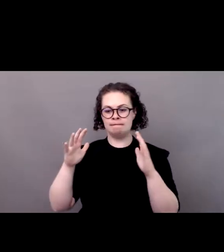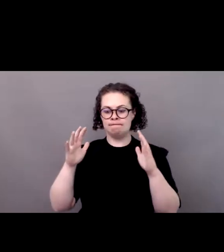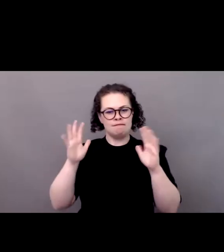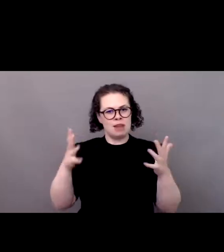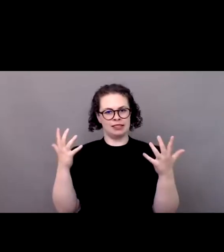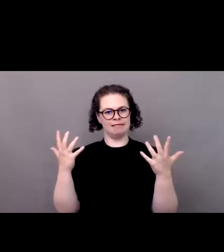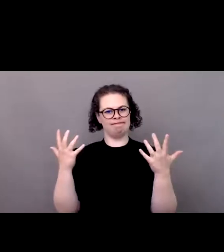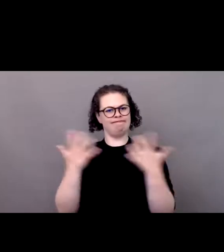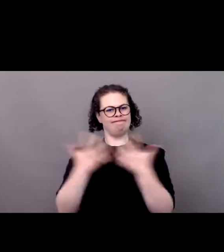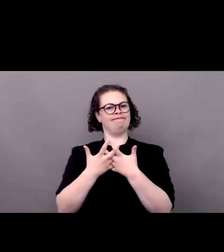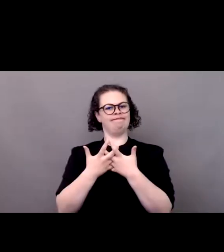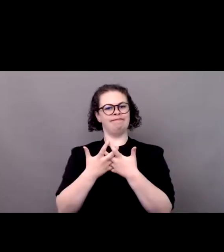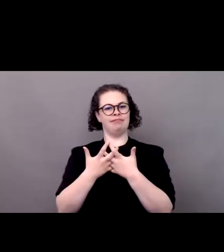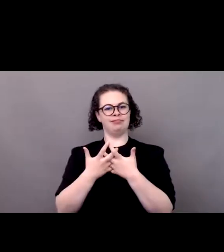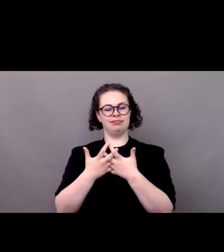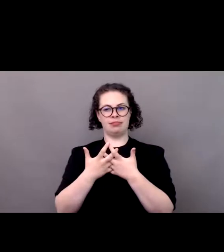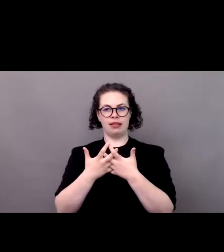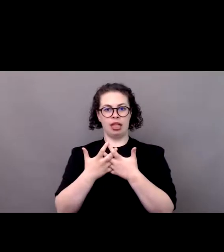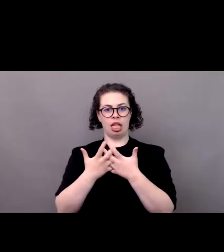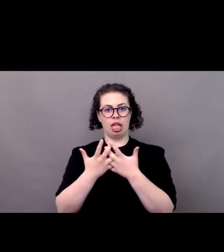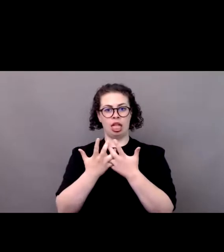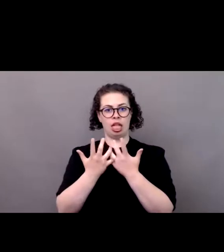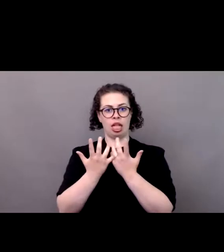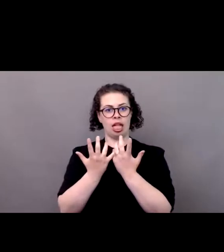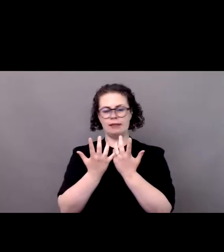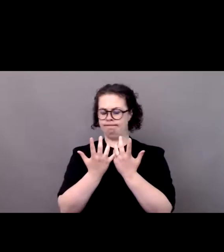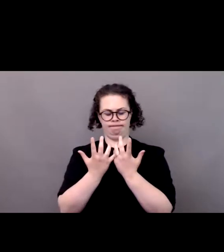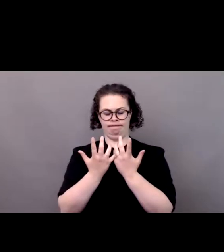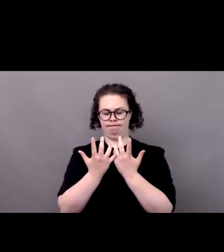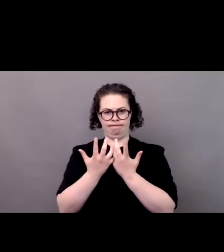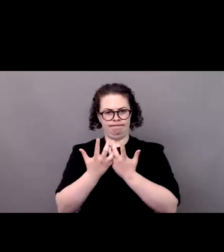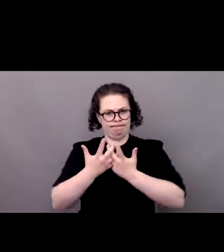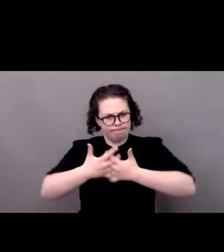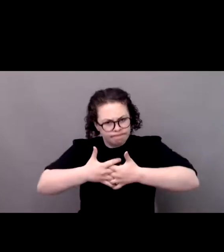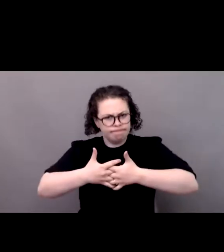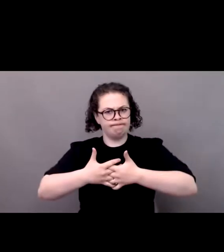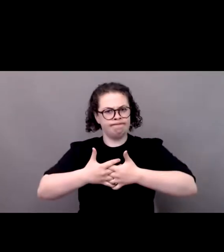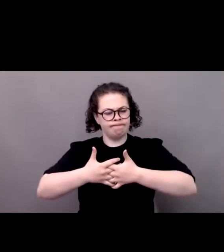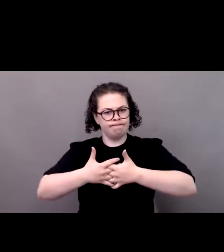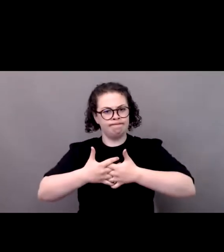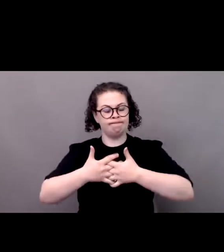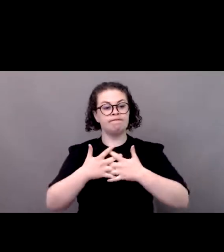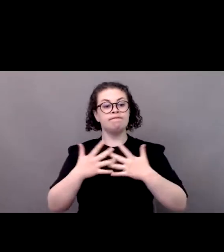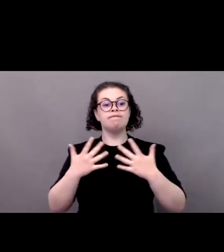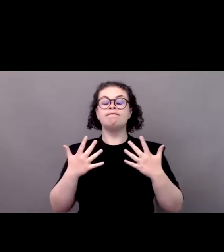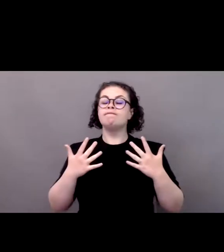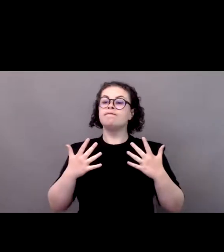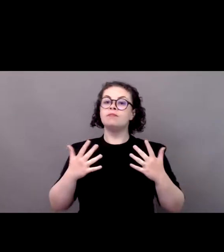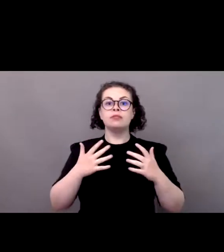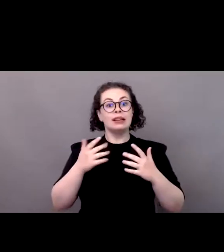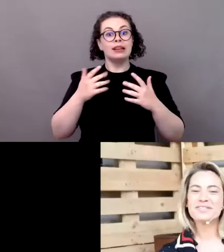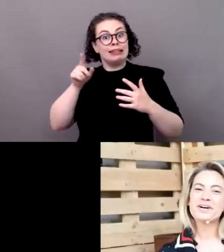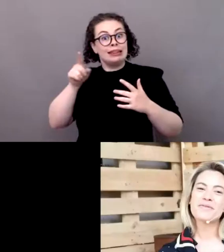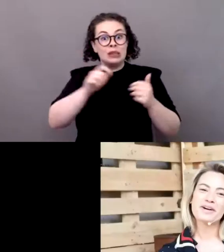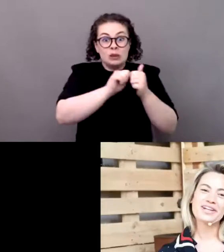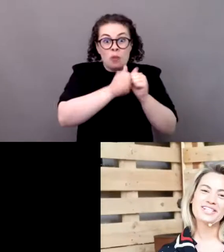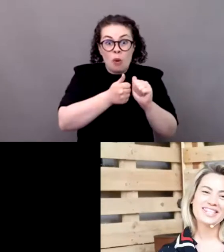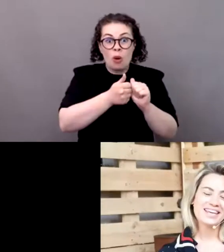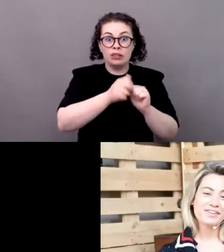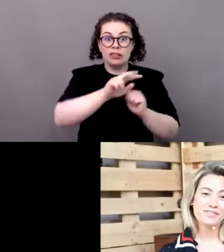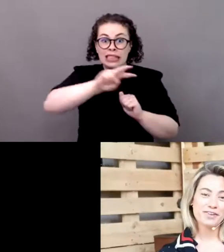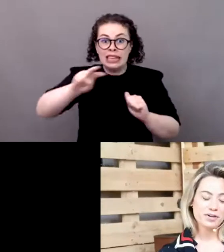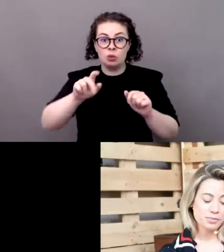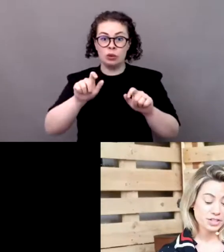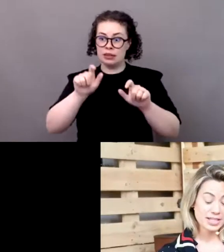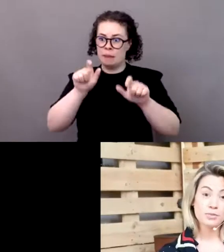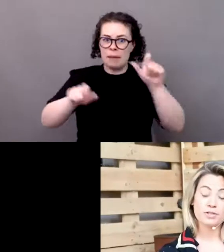faisons en sorte que cet impact soit positive et durable je vous remercie beaucoup et je vous remercie thank you so much